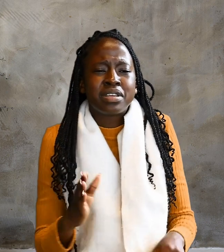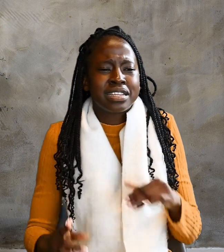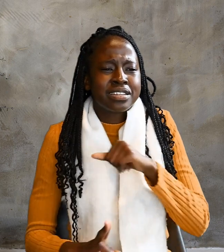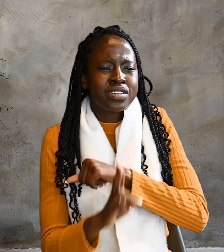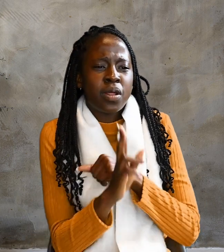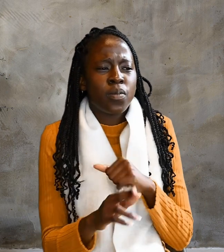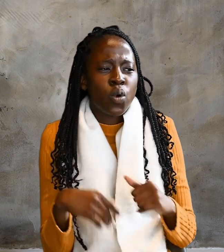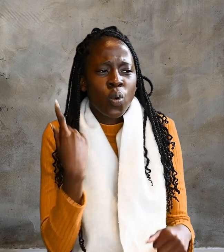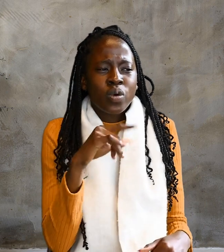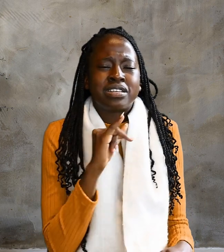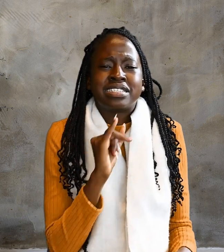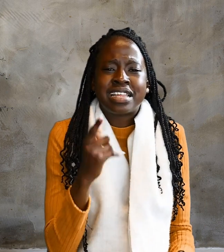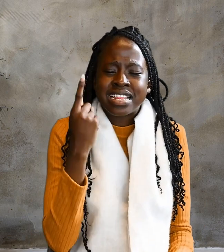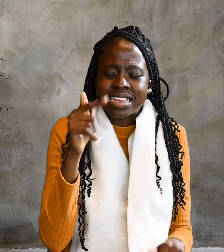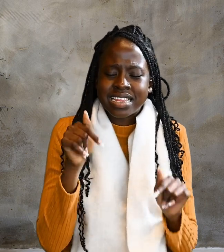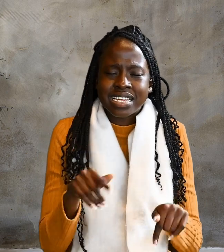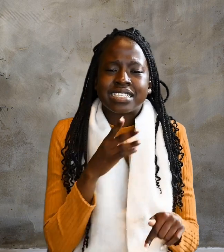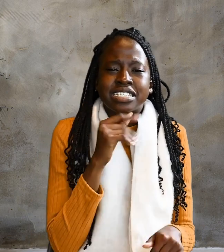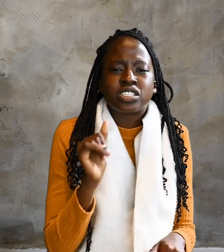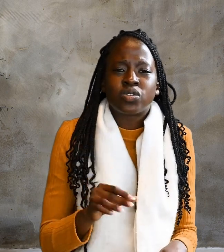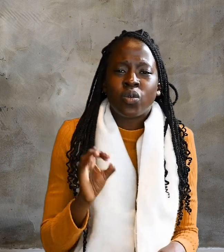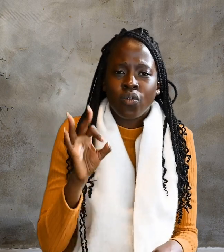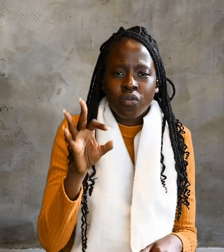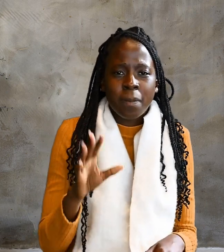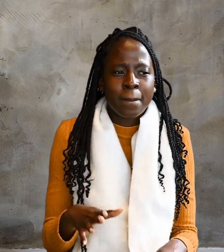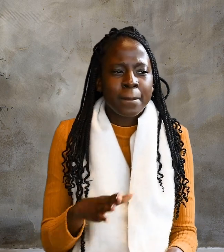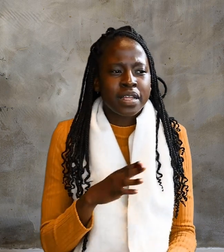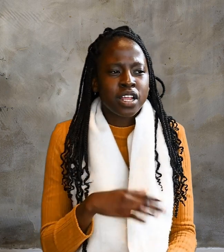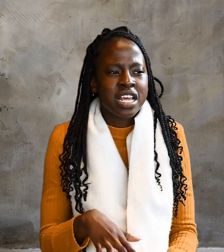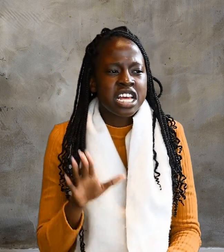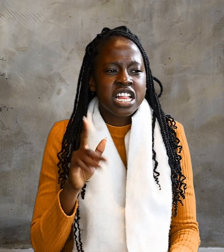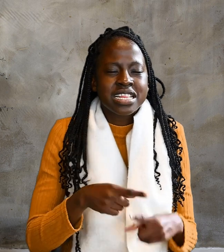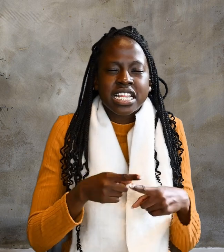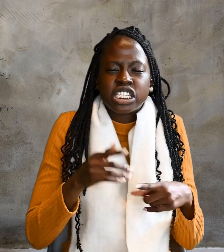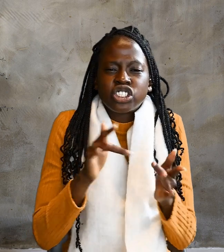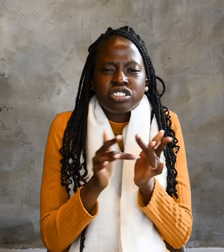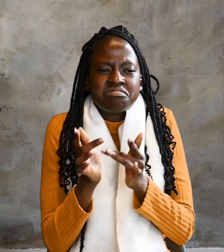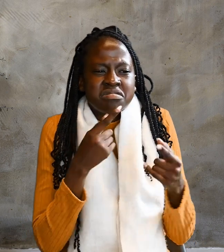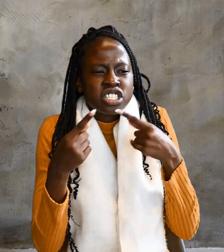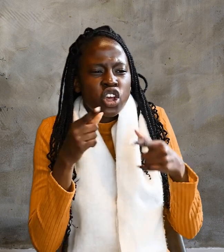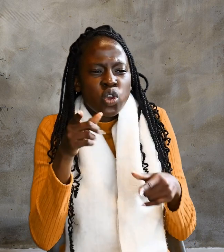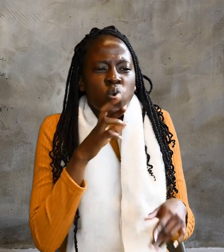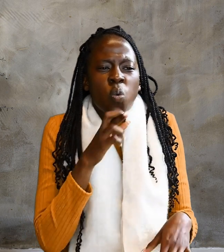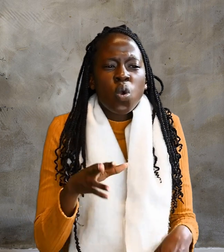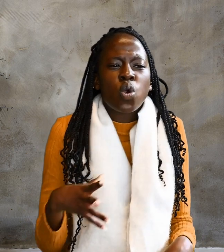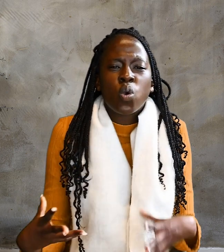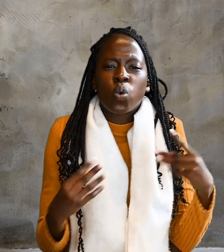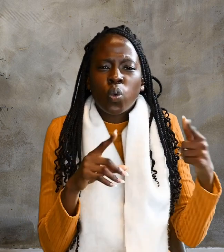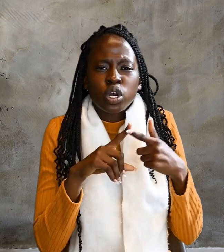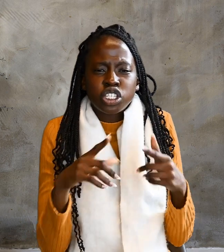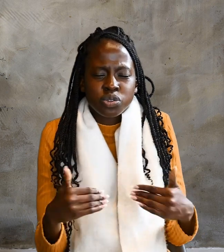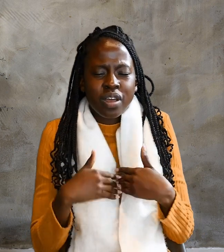Then Jesus told them, You are going to have the light just a little while longer.